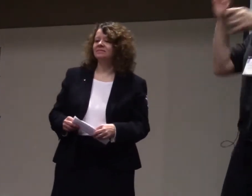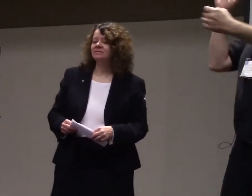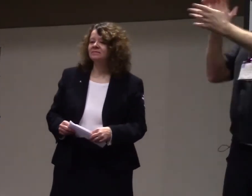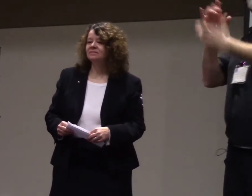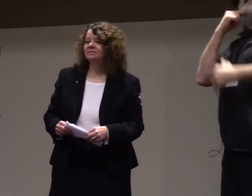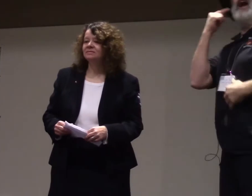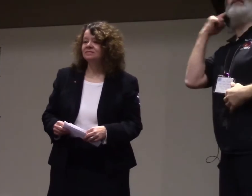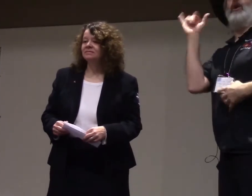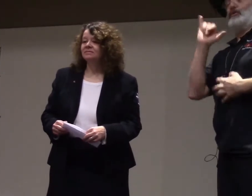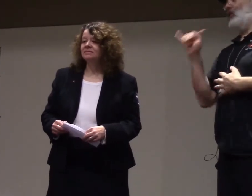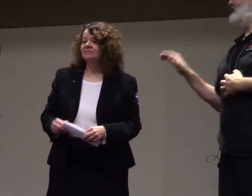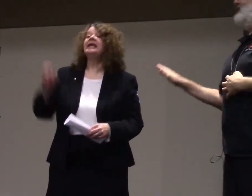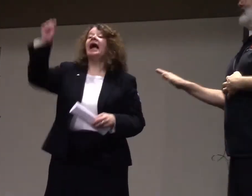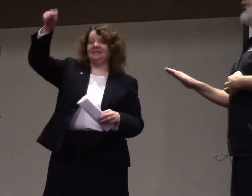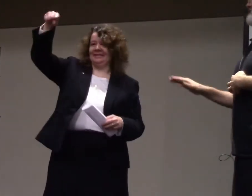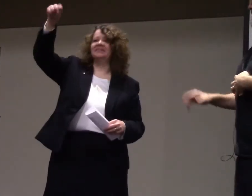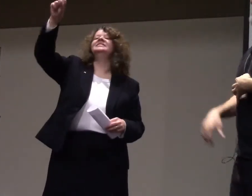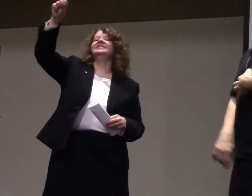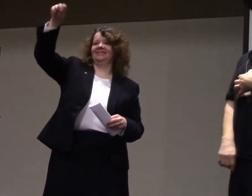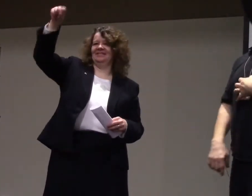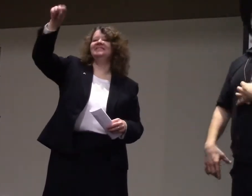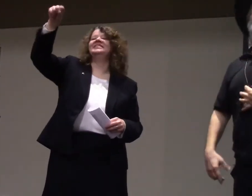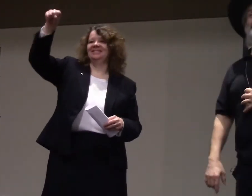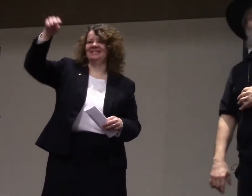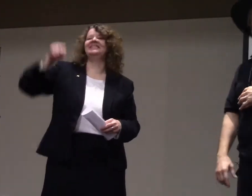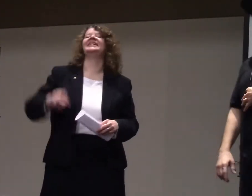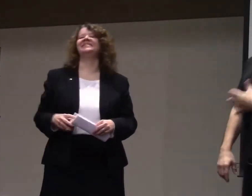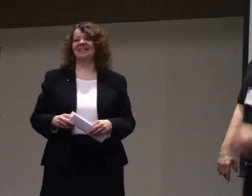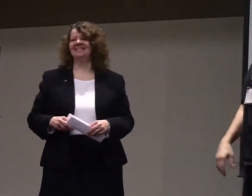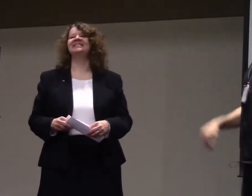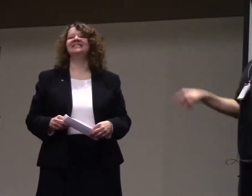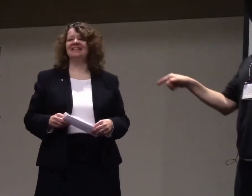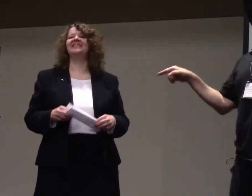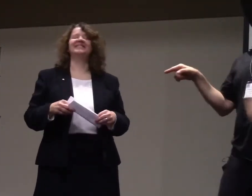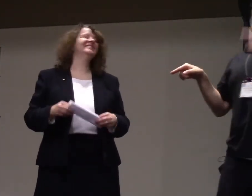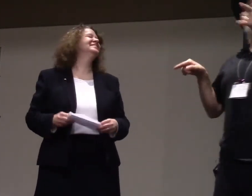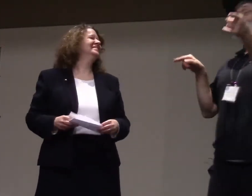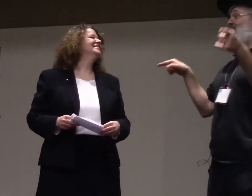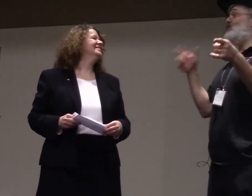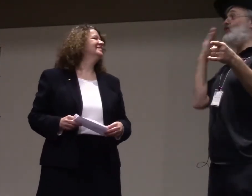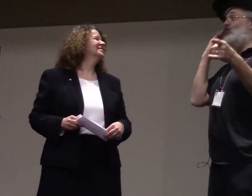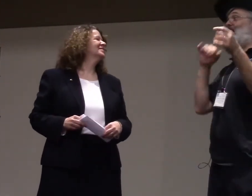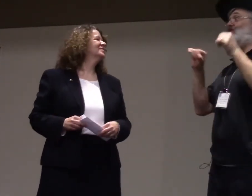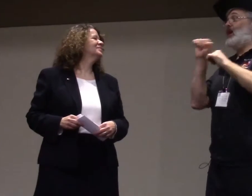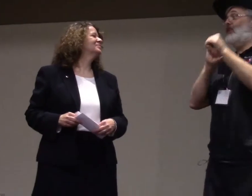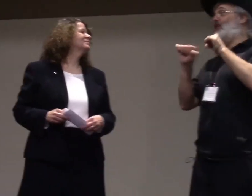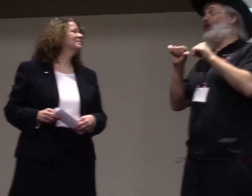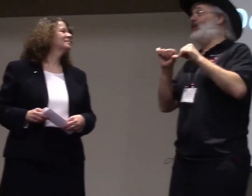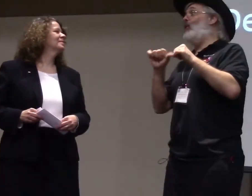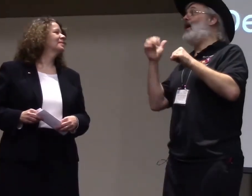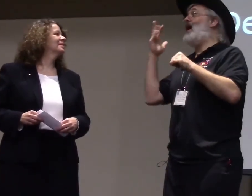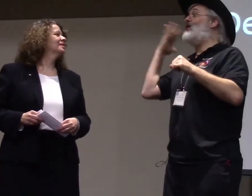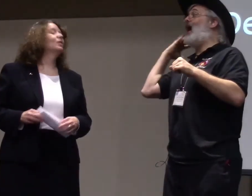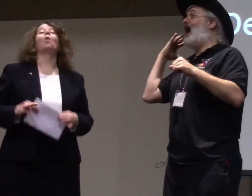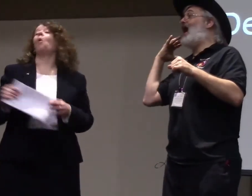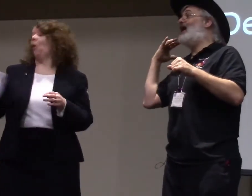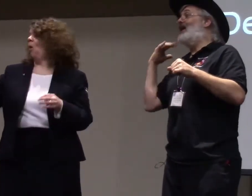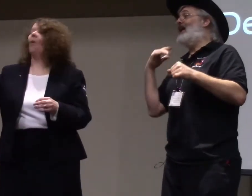husband is deaf also. Yes. Yes. And, they knew each other way back. Yeah,